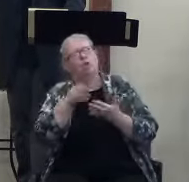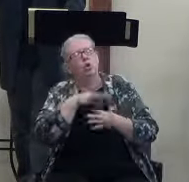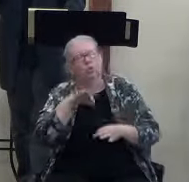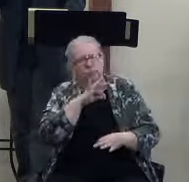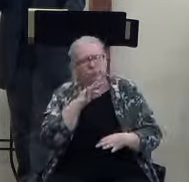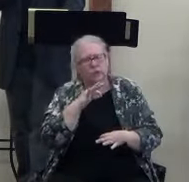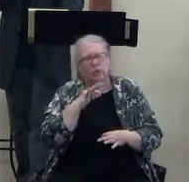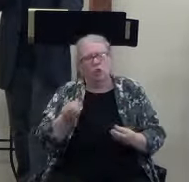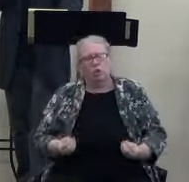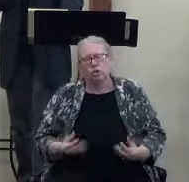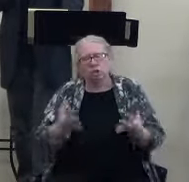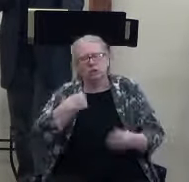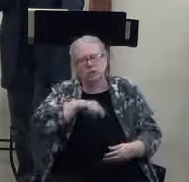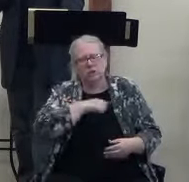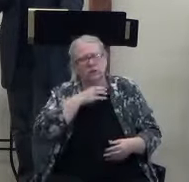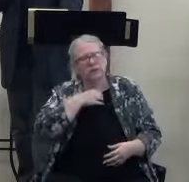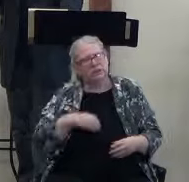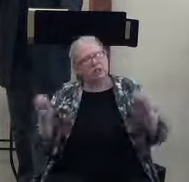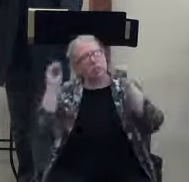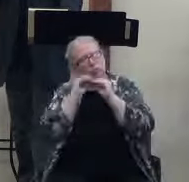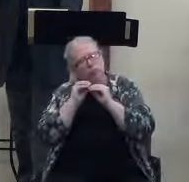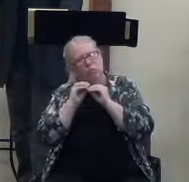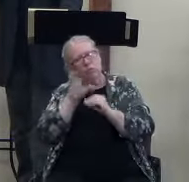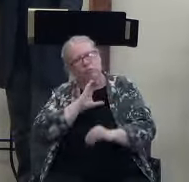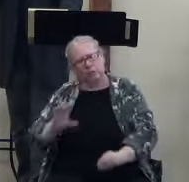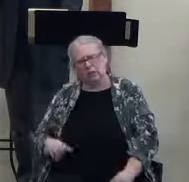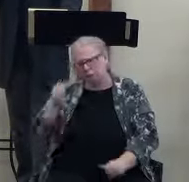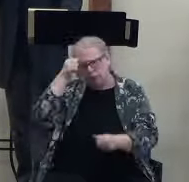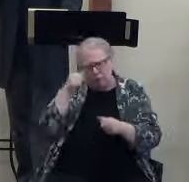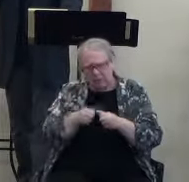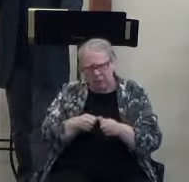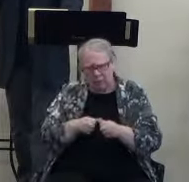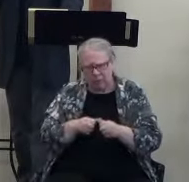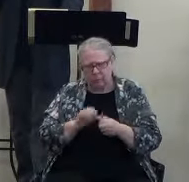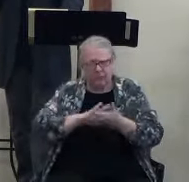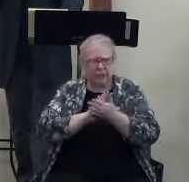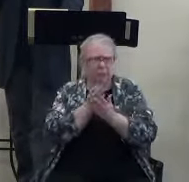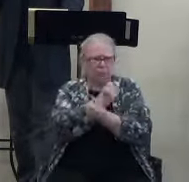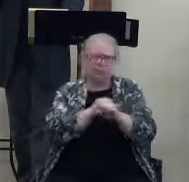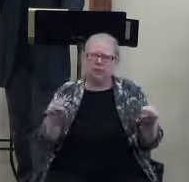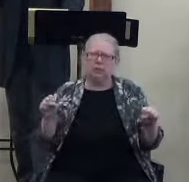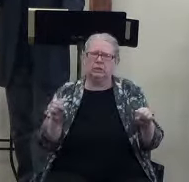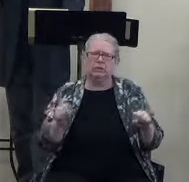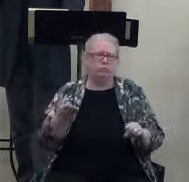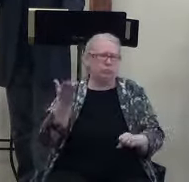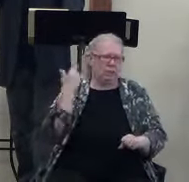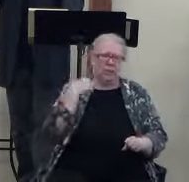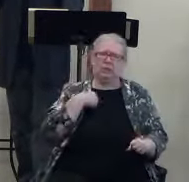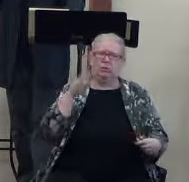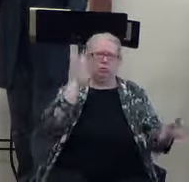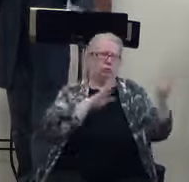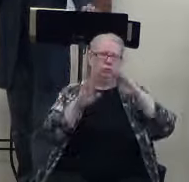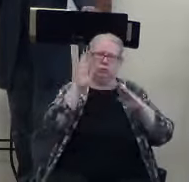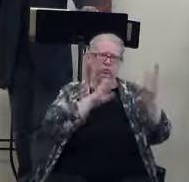us to desire more of Christ. Christ, I remember getting saved, and, man, I a troublemaker. I didn't even